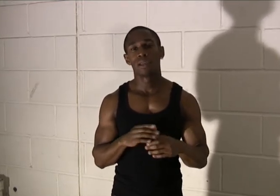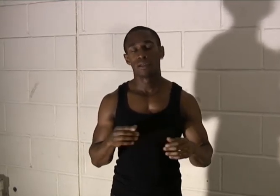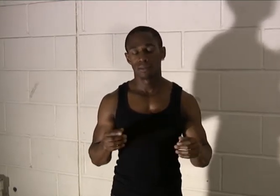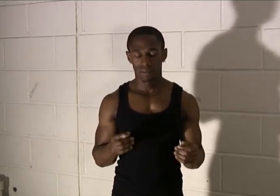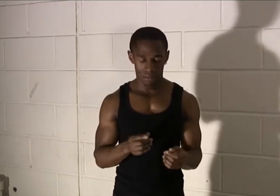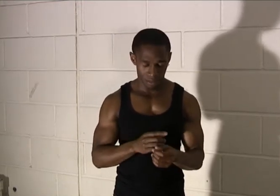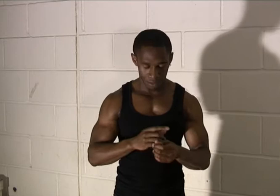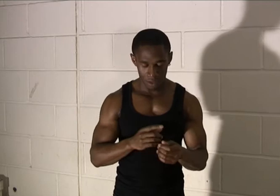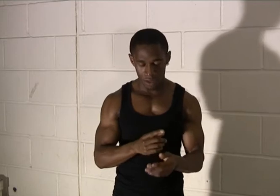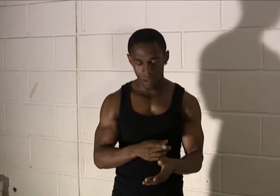get?